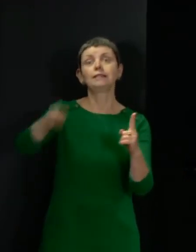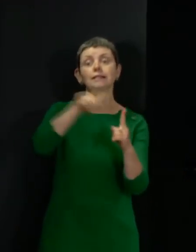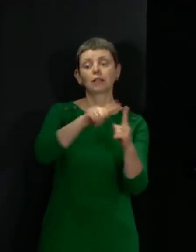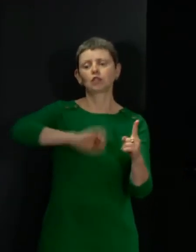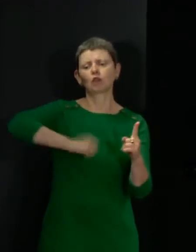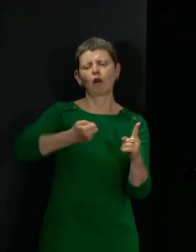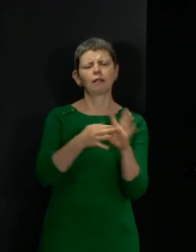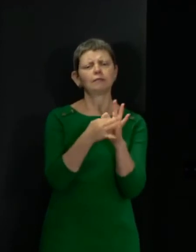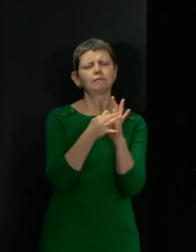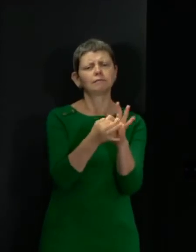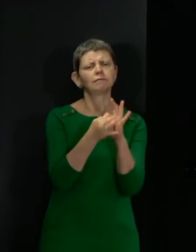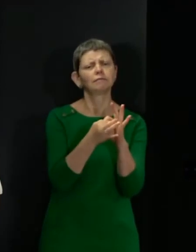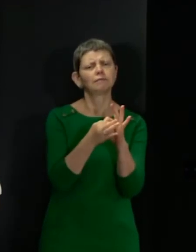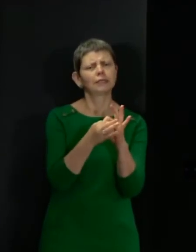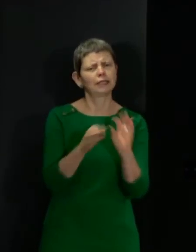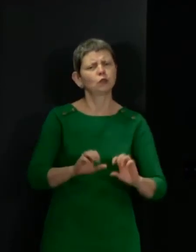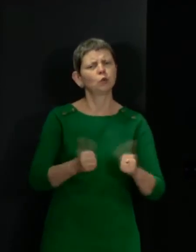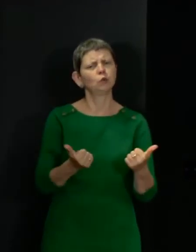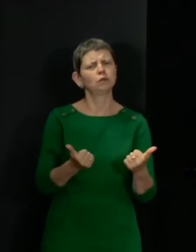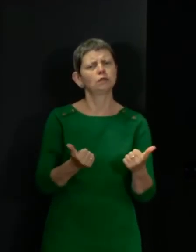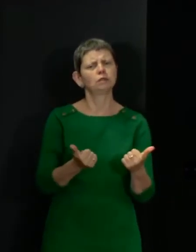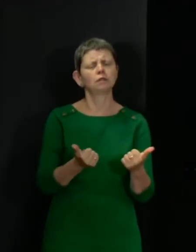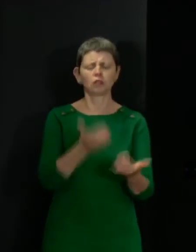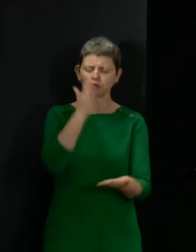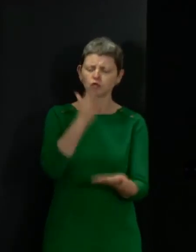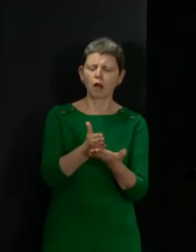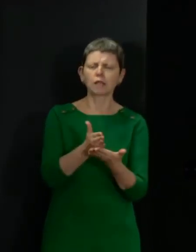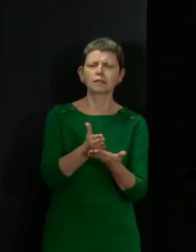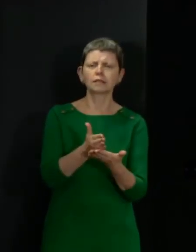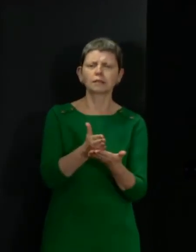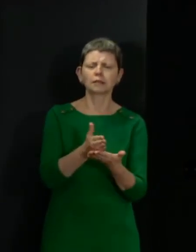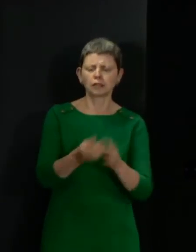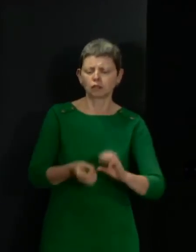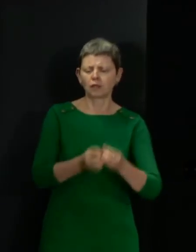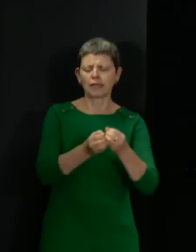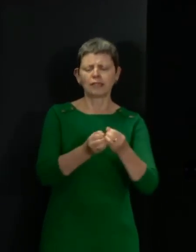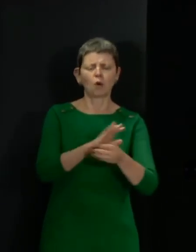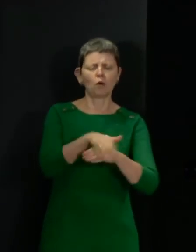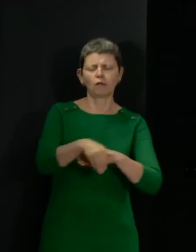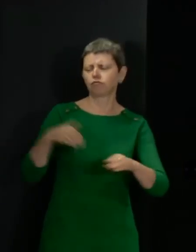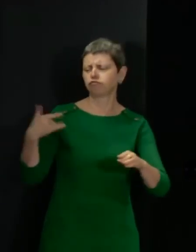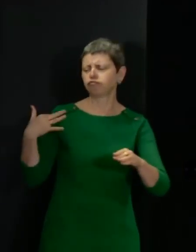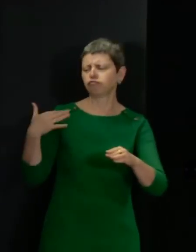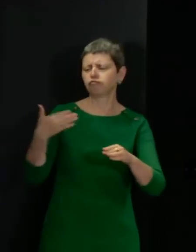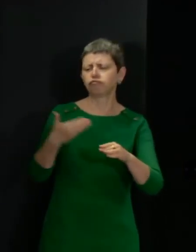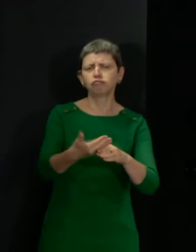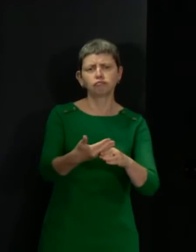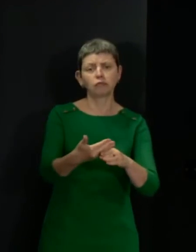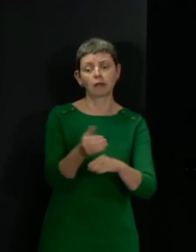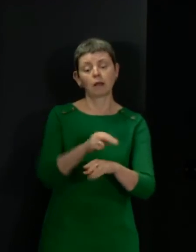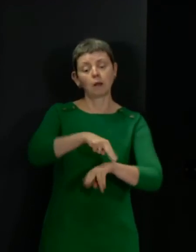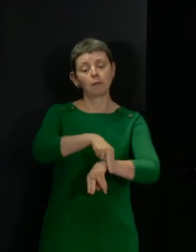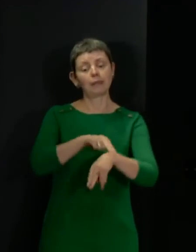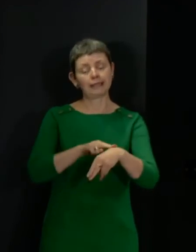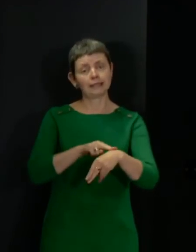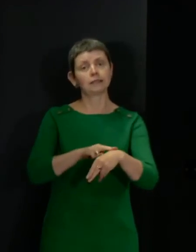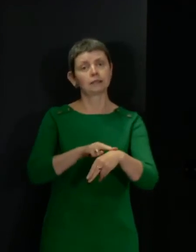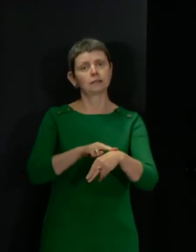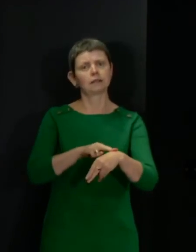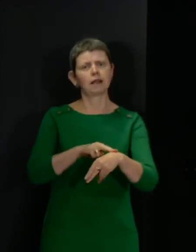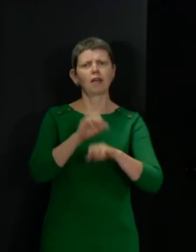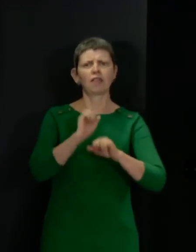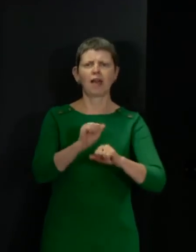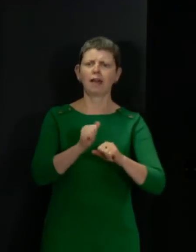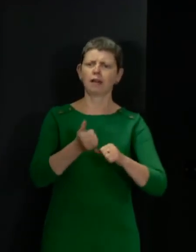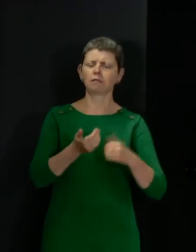that we serve. It's a precious bond of trust that's been forged over many years. And policing in Scotland takes its authority and legitimacy